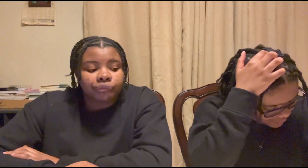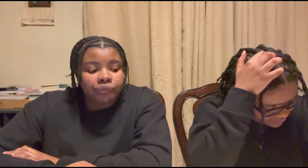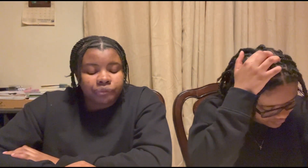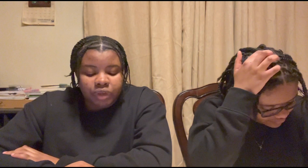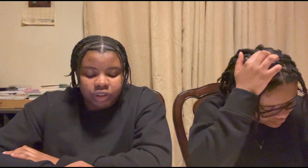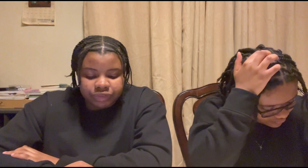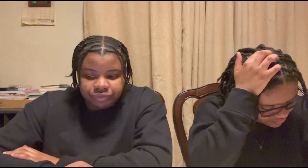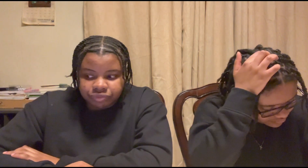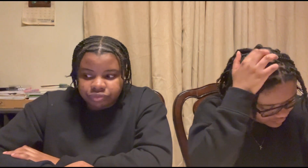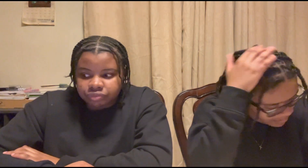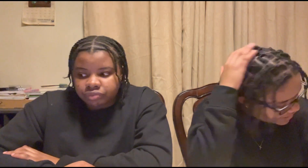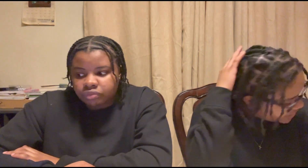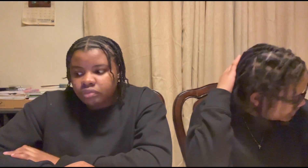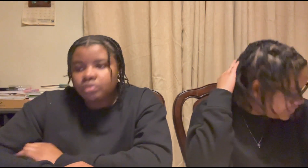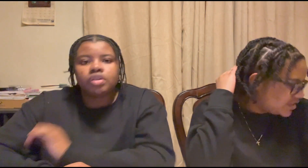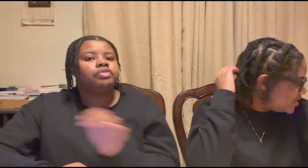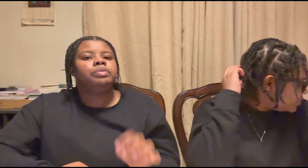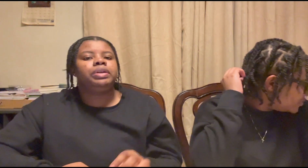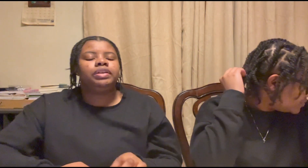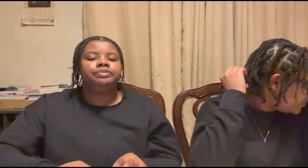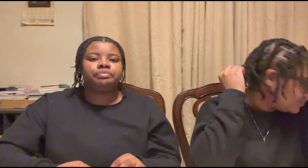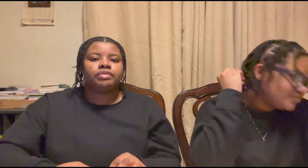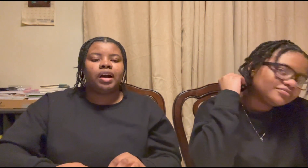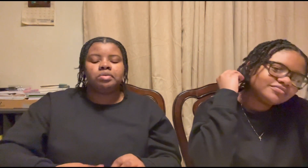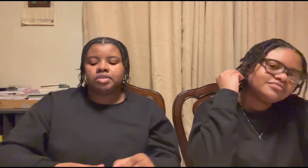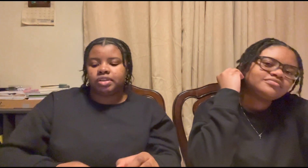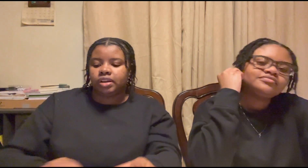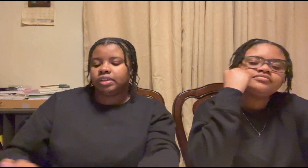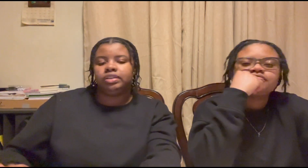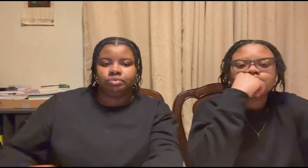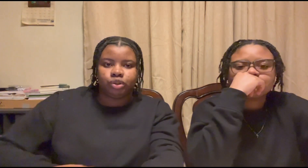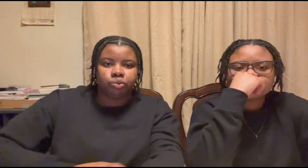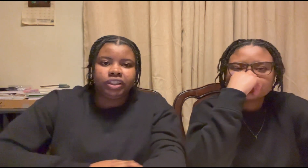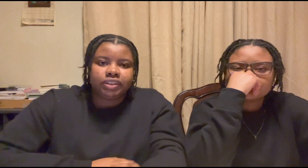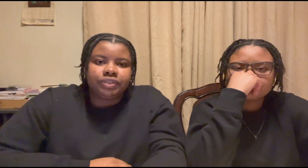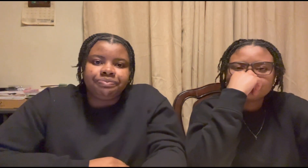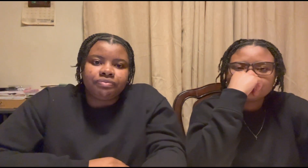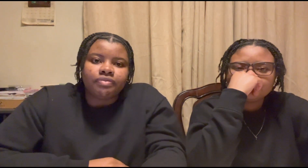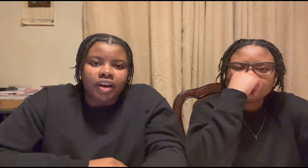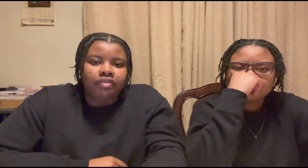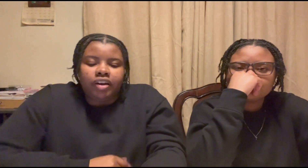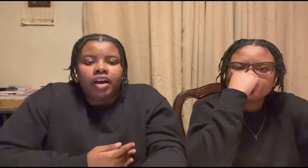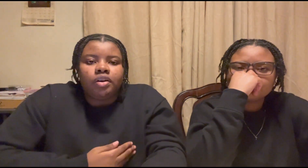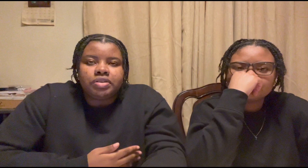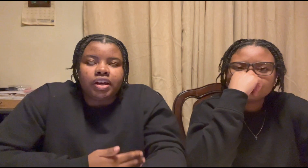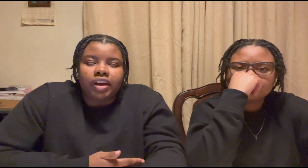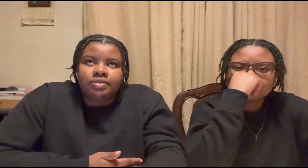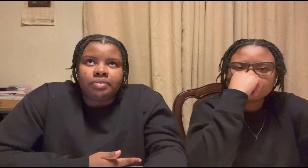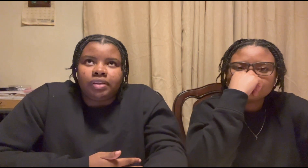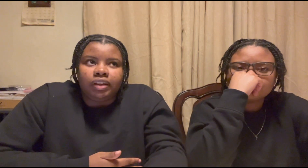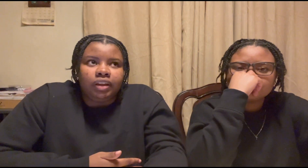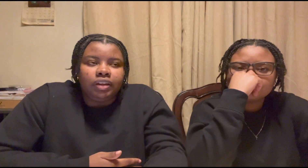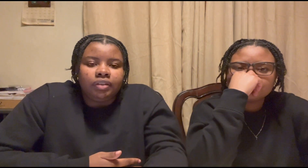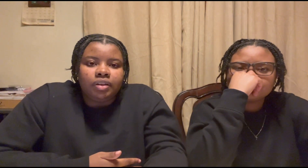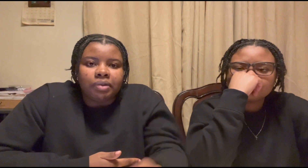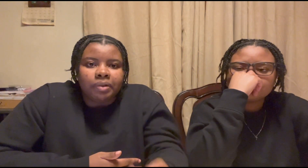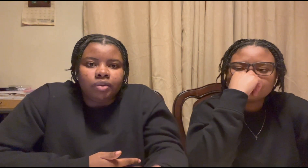i'm a very um sweets i feel like i always gotta have something eating in my mouth